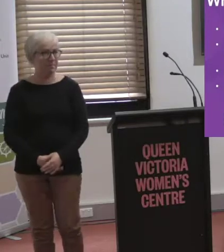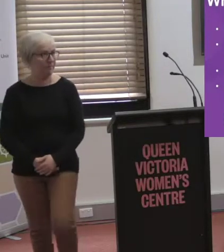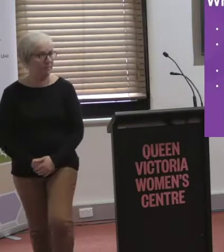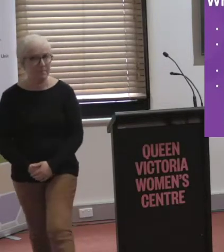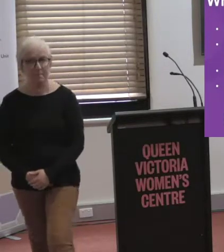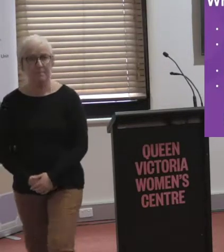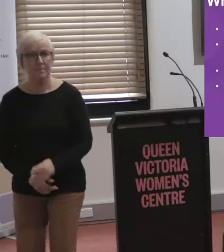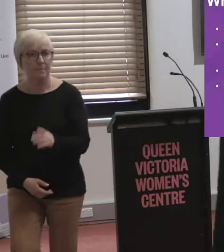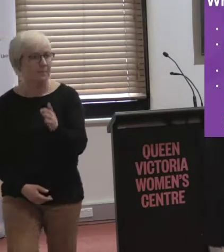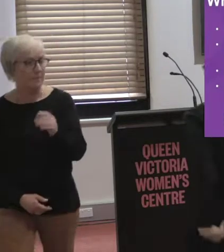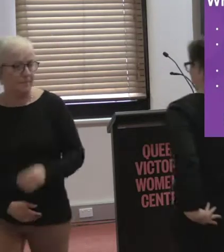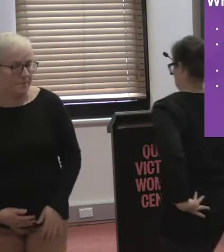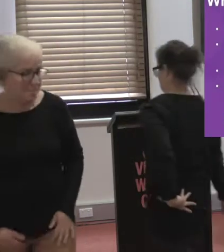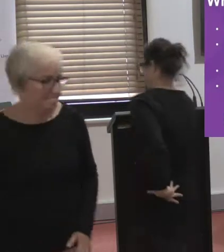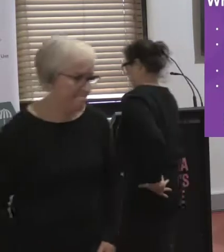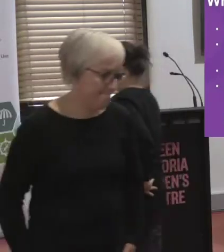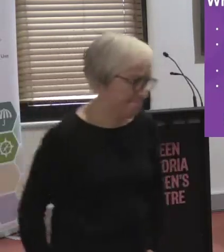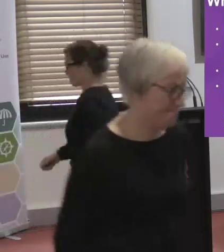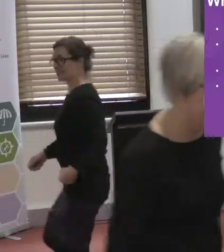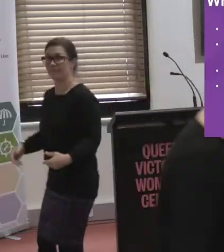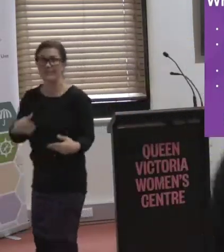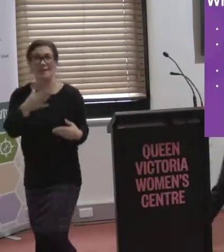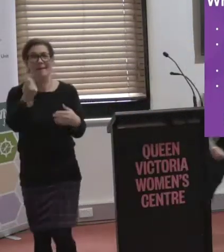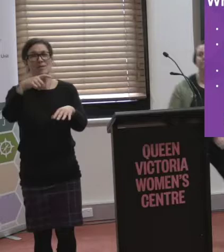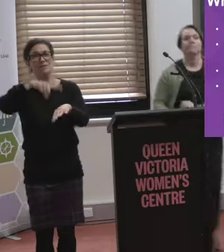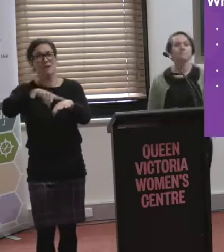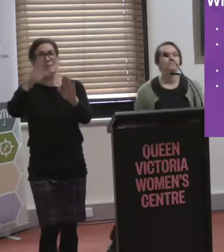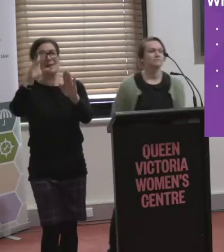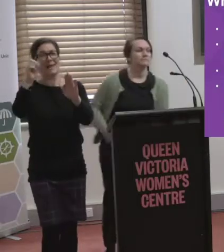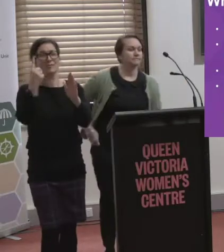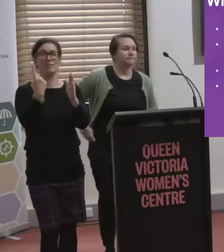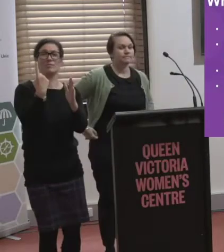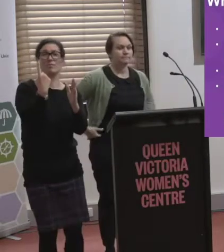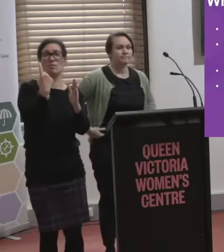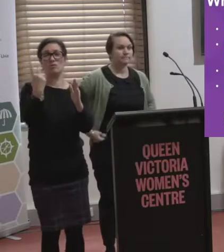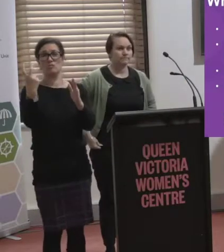We've got time for maybe one or two questions before the next speaker. If anyone has any questions.